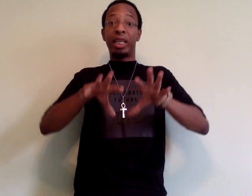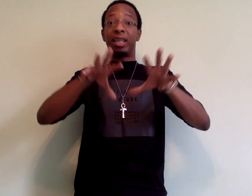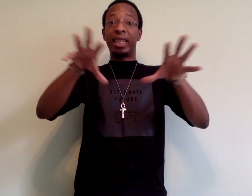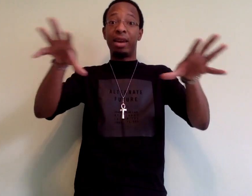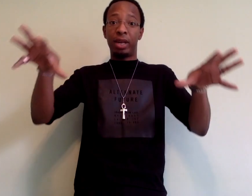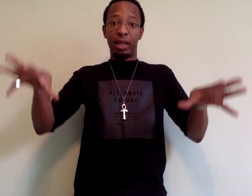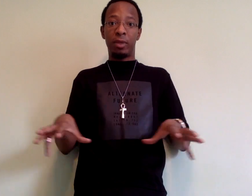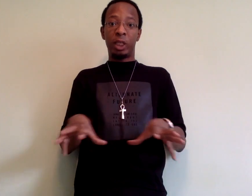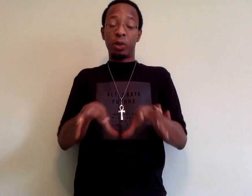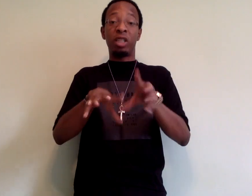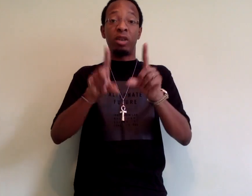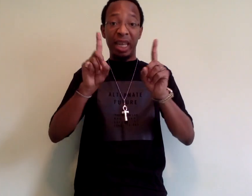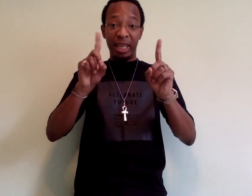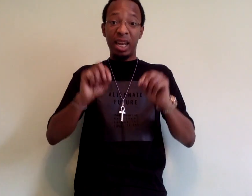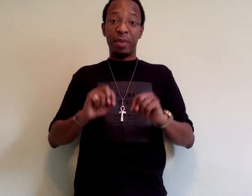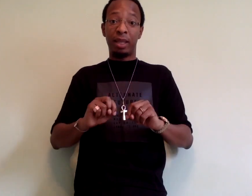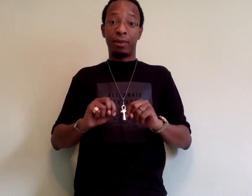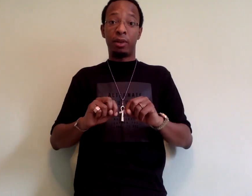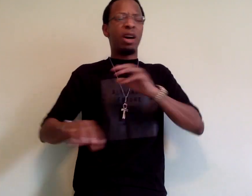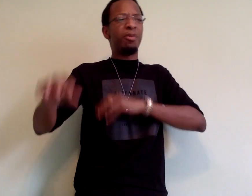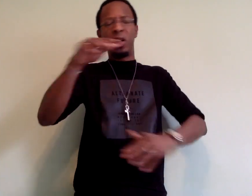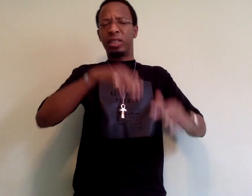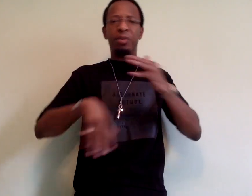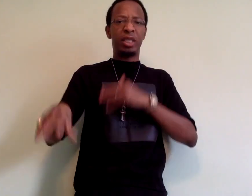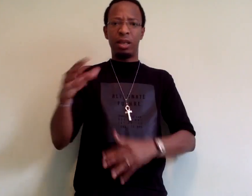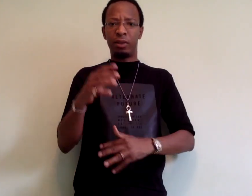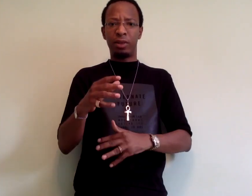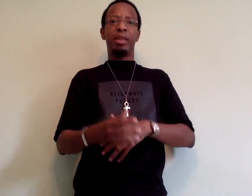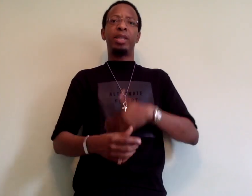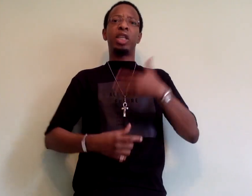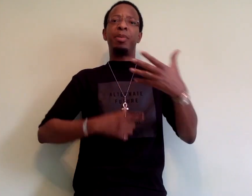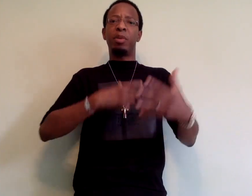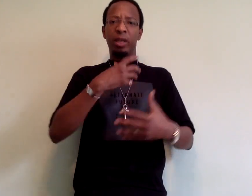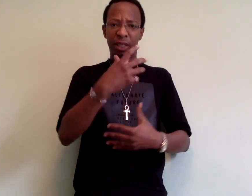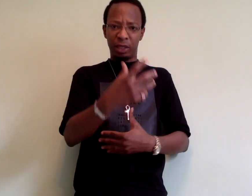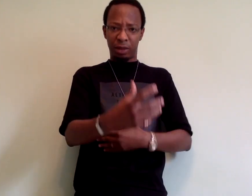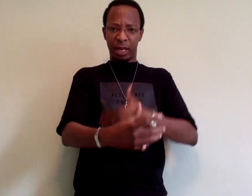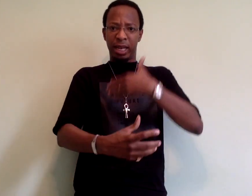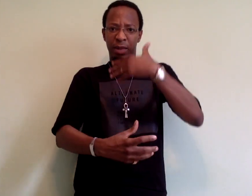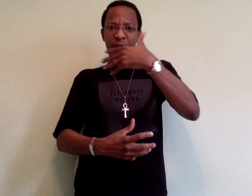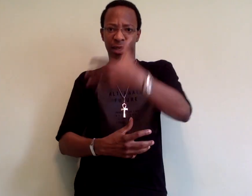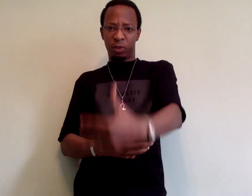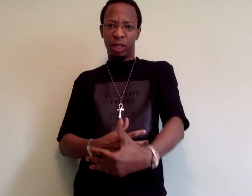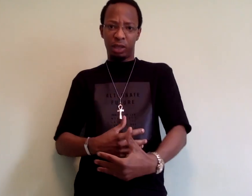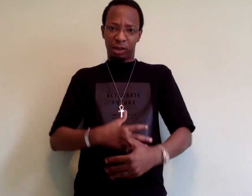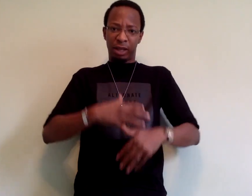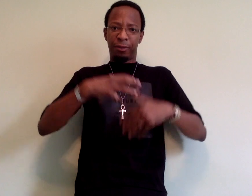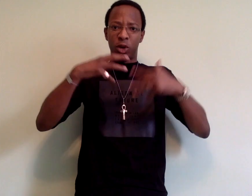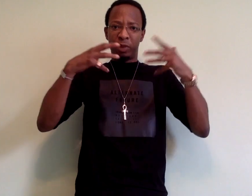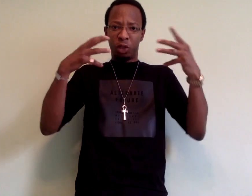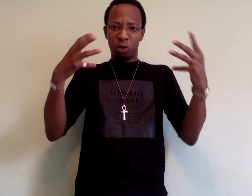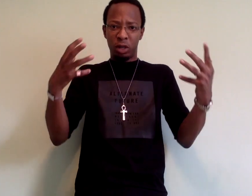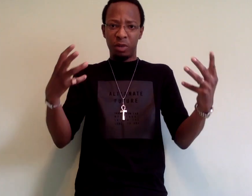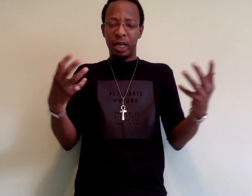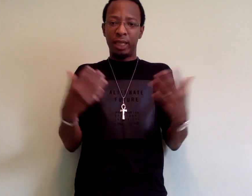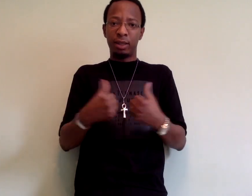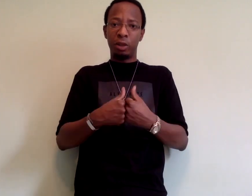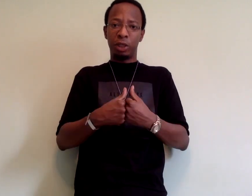solidarity, especially on an economic level, amongst themselves. They shopped amongst each other. They did business with each other. They formed strong community institutions